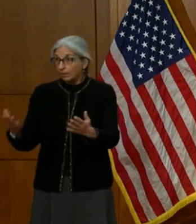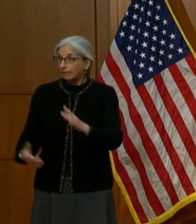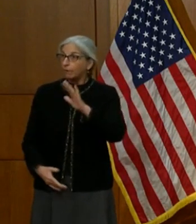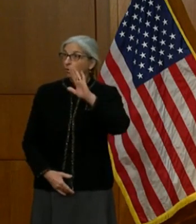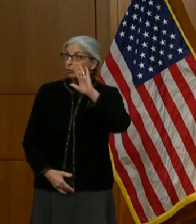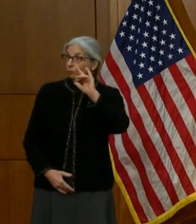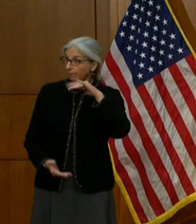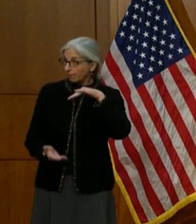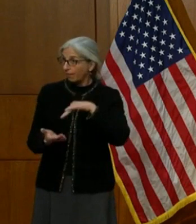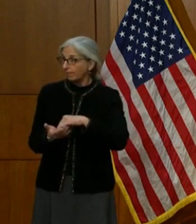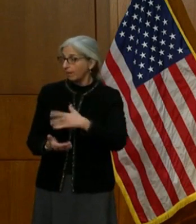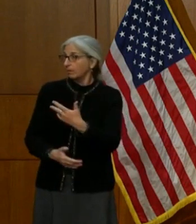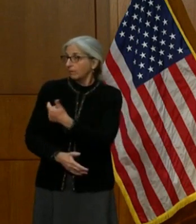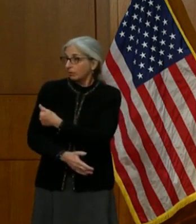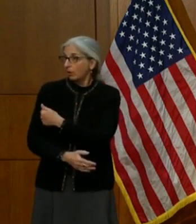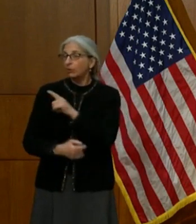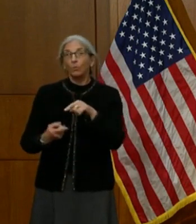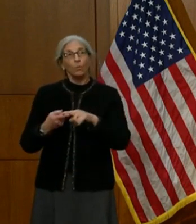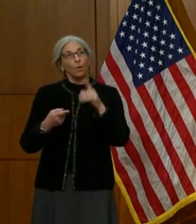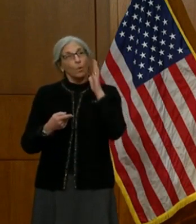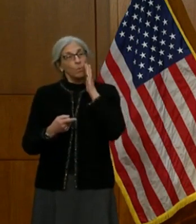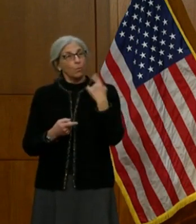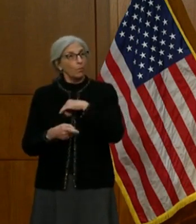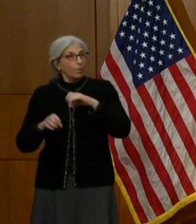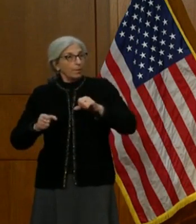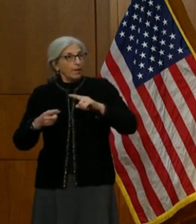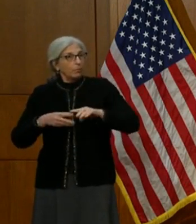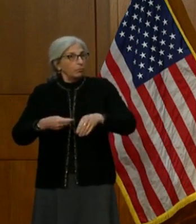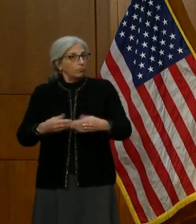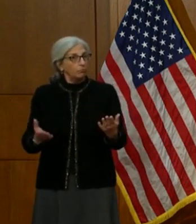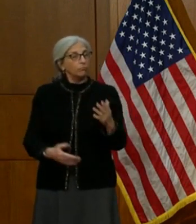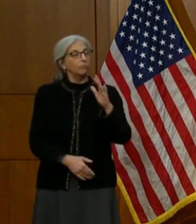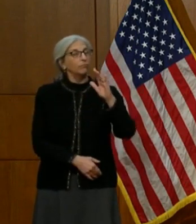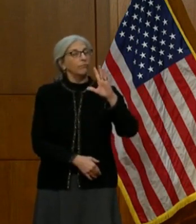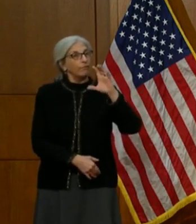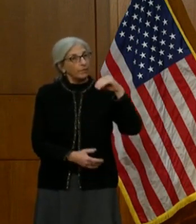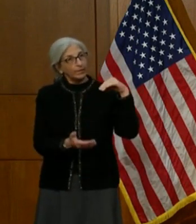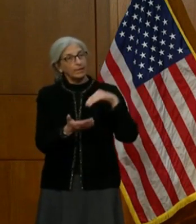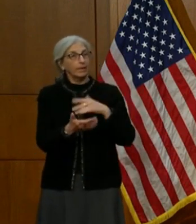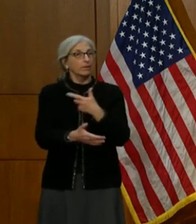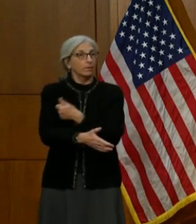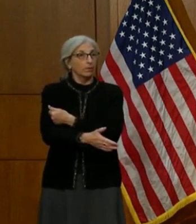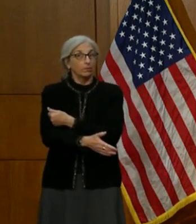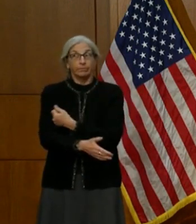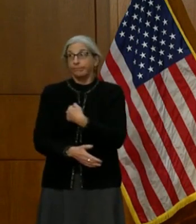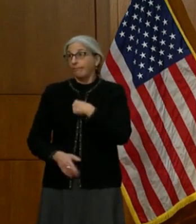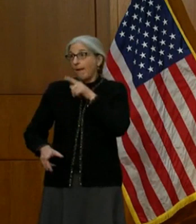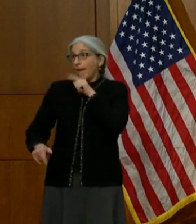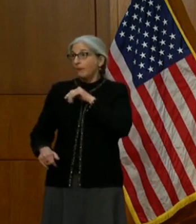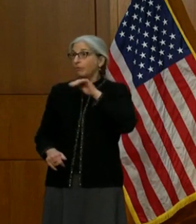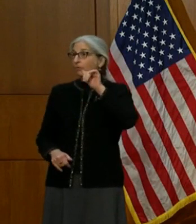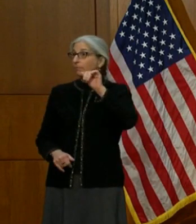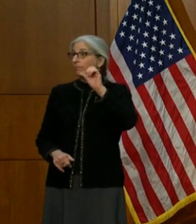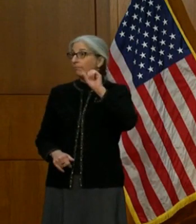there are a lot of factors that contribute to that. And my answer would be as soon as we can. We, again, want to do this